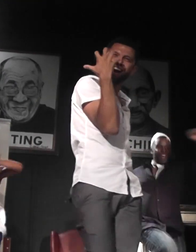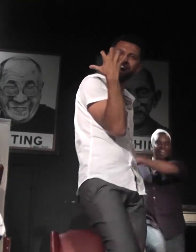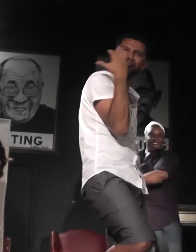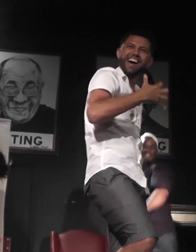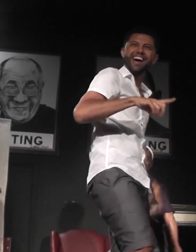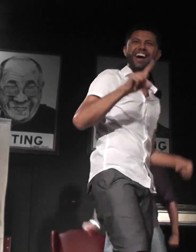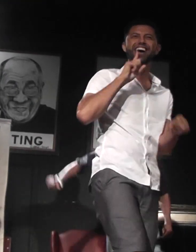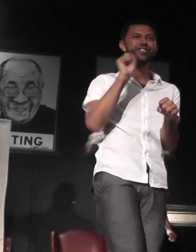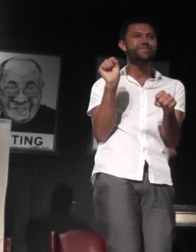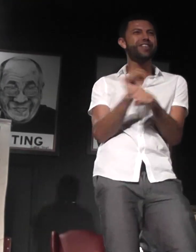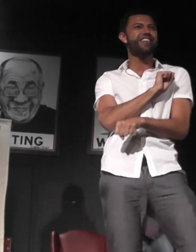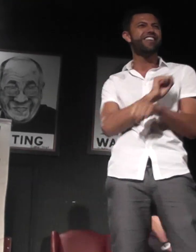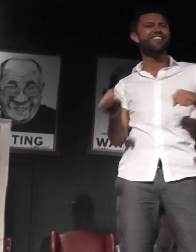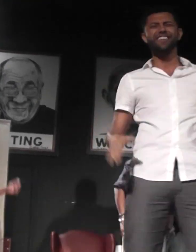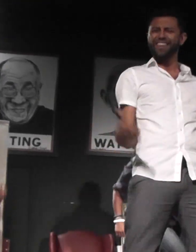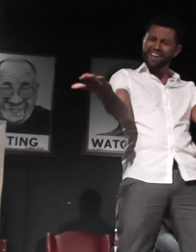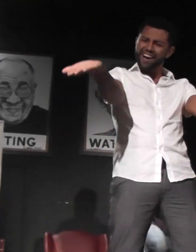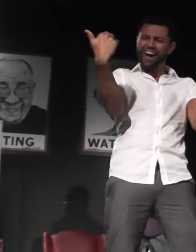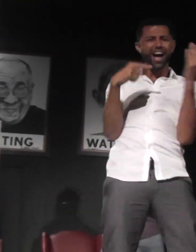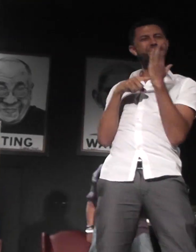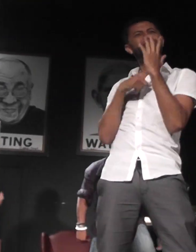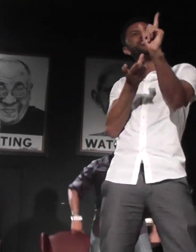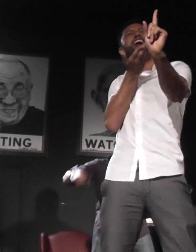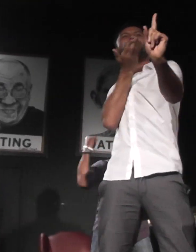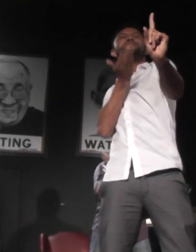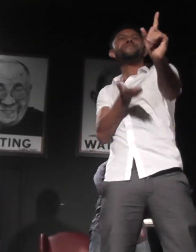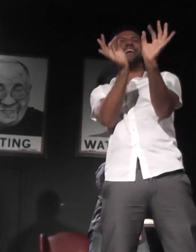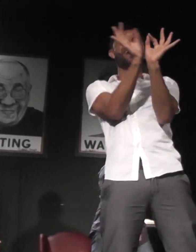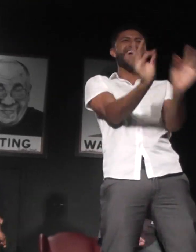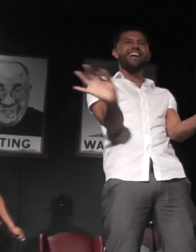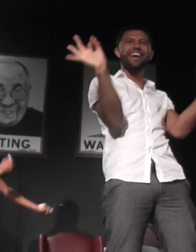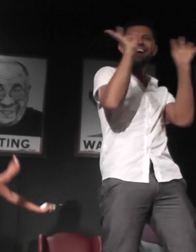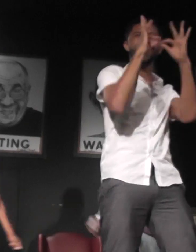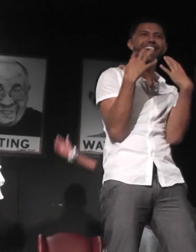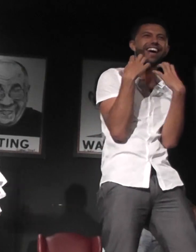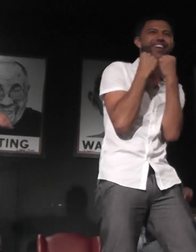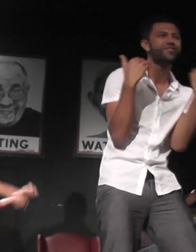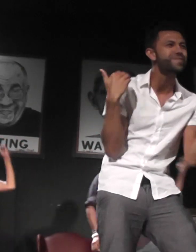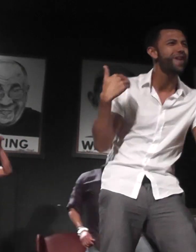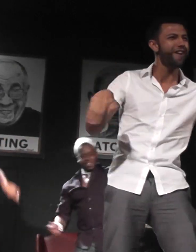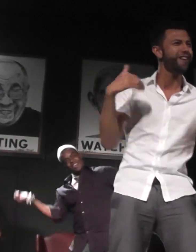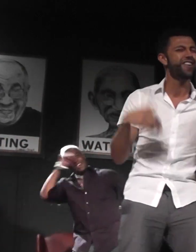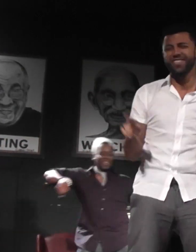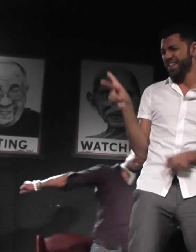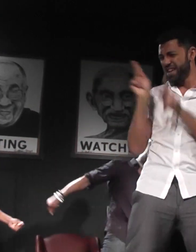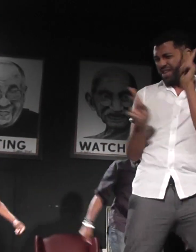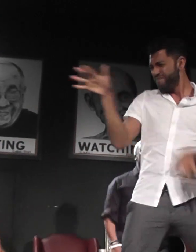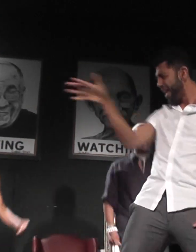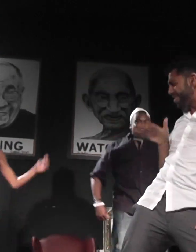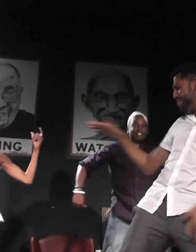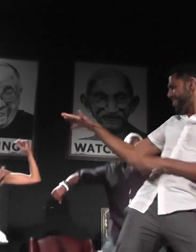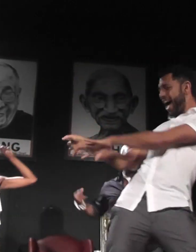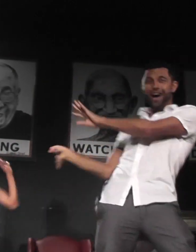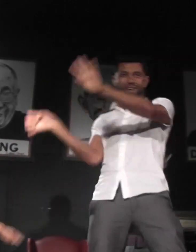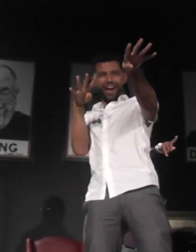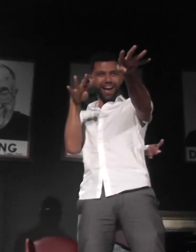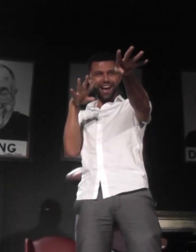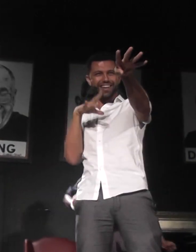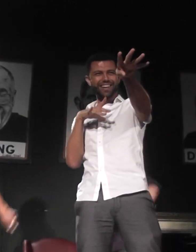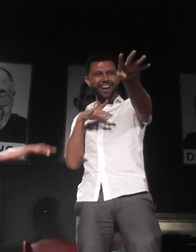white You want your right word Make a girl out